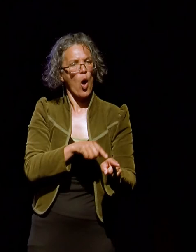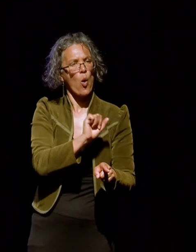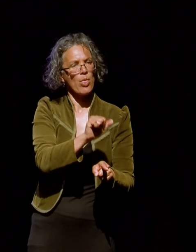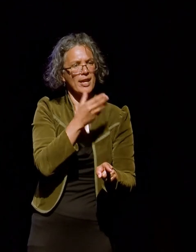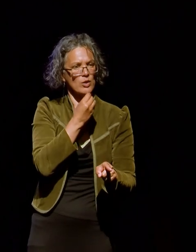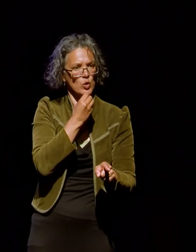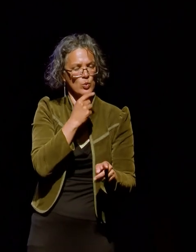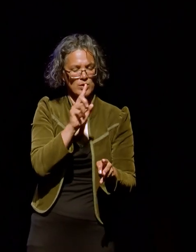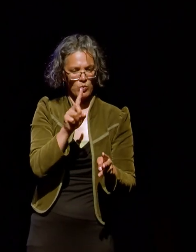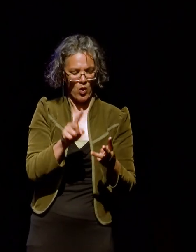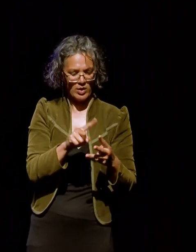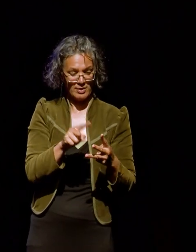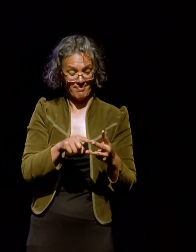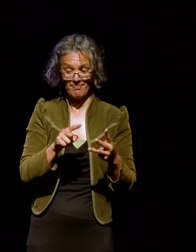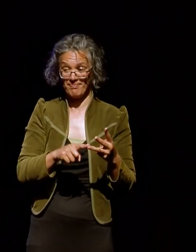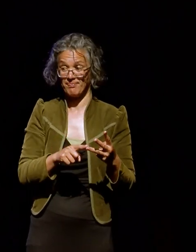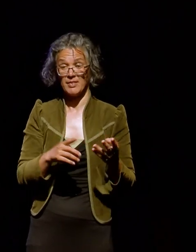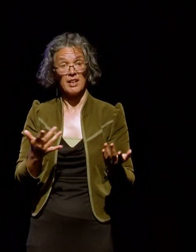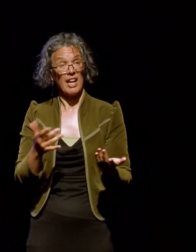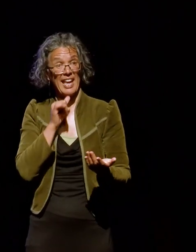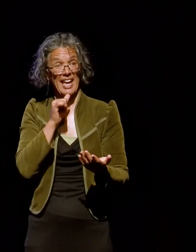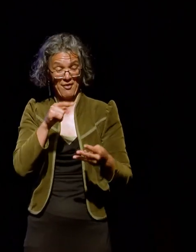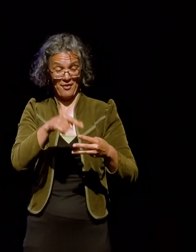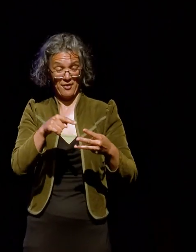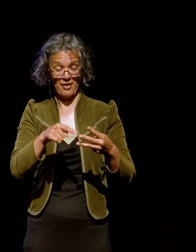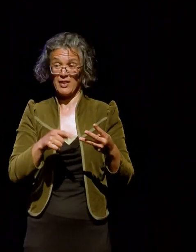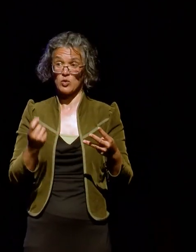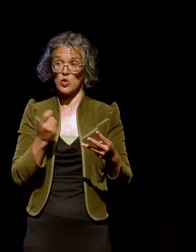If Creative Commons licence doesn't work for you, go back and ask.